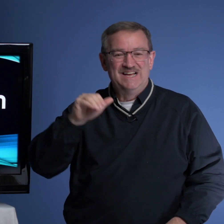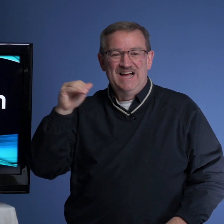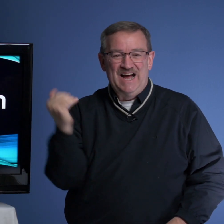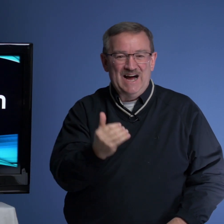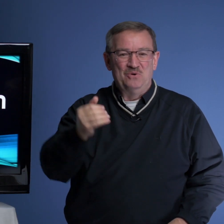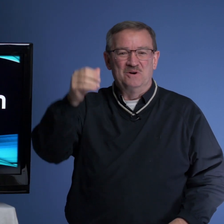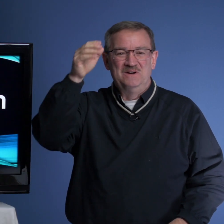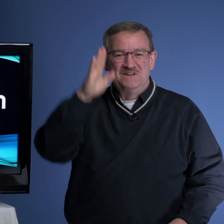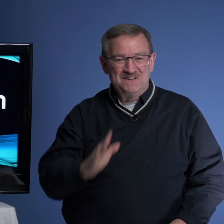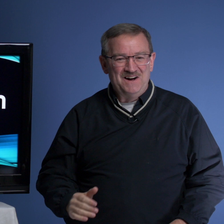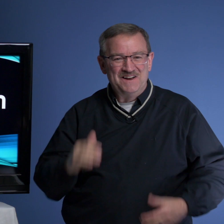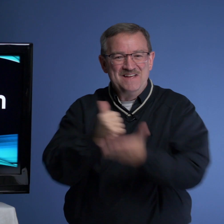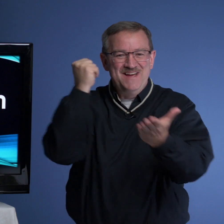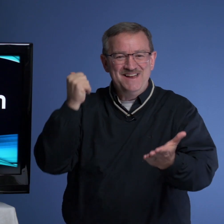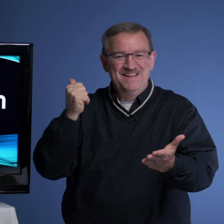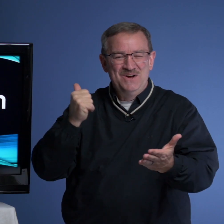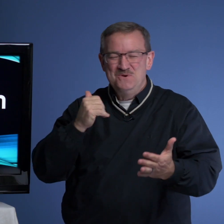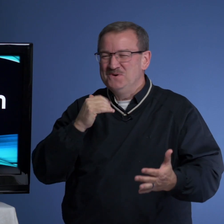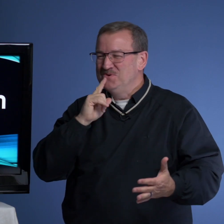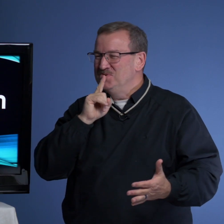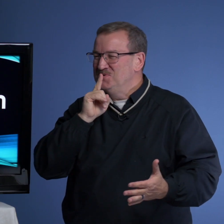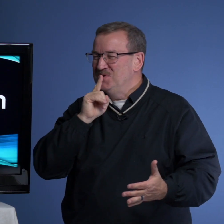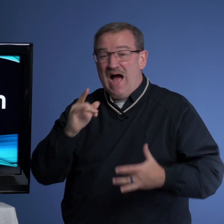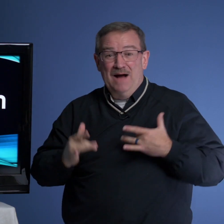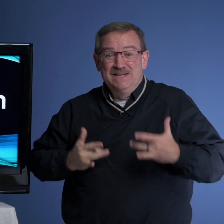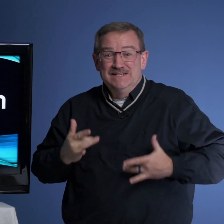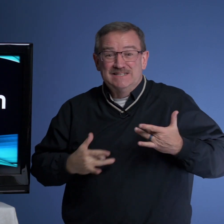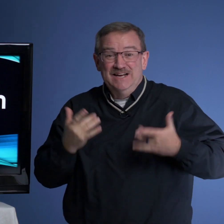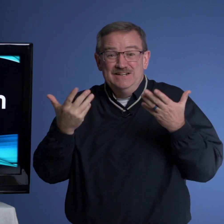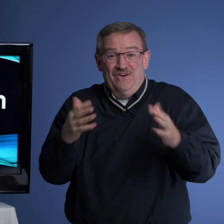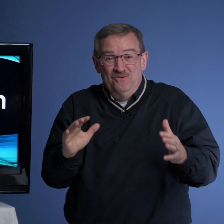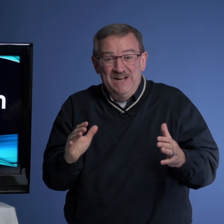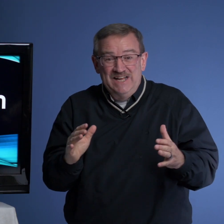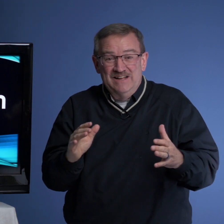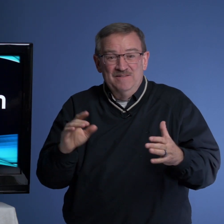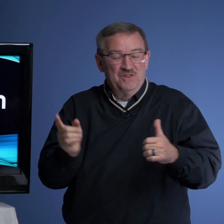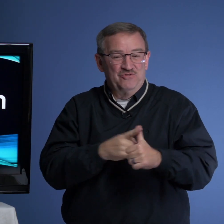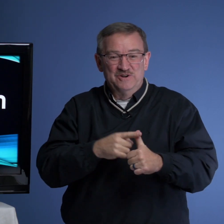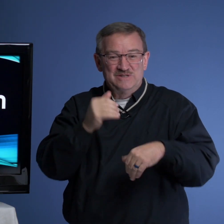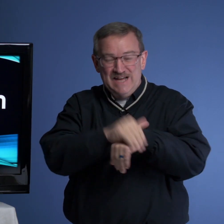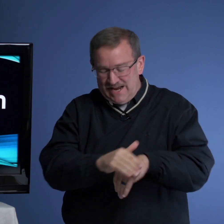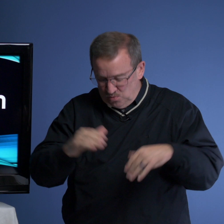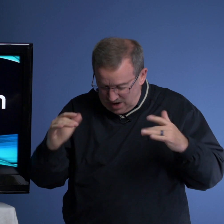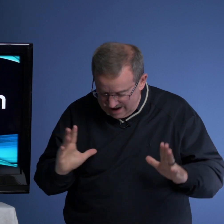our God. Amen. Woo. I'm getting excited already. The first night. Wow.